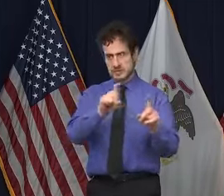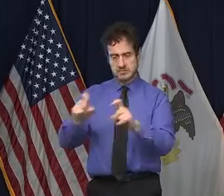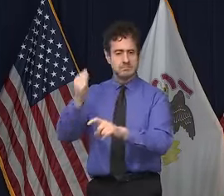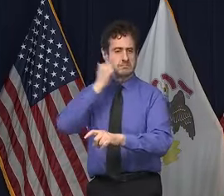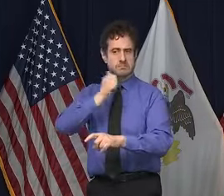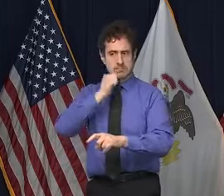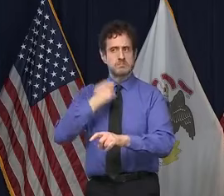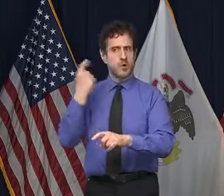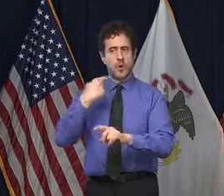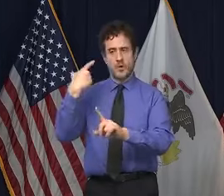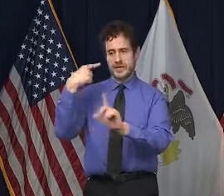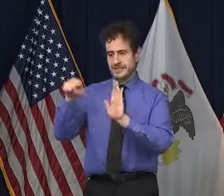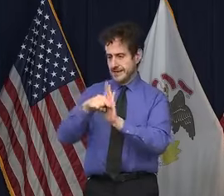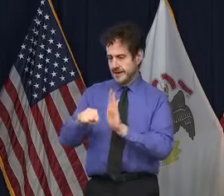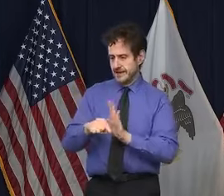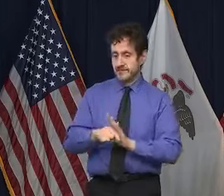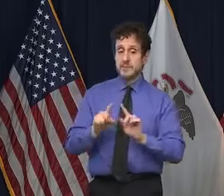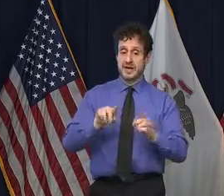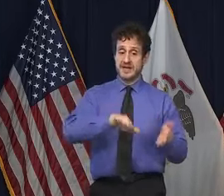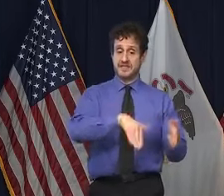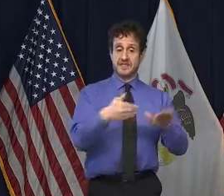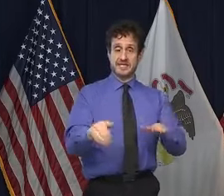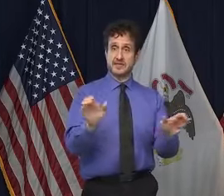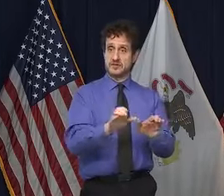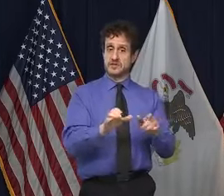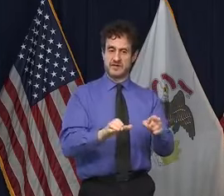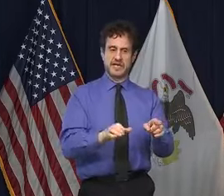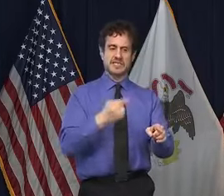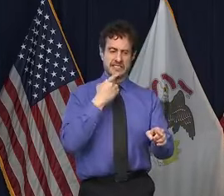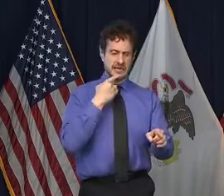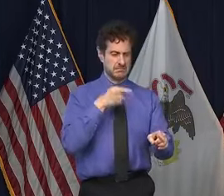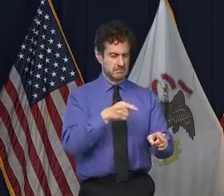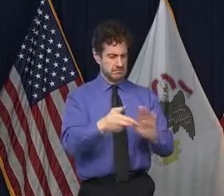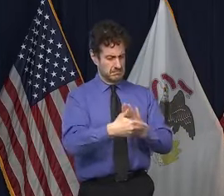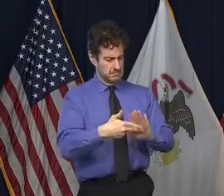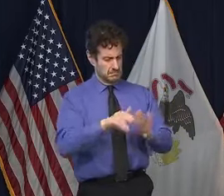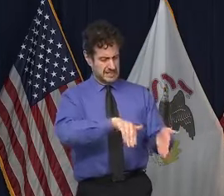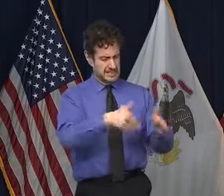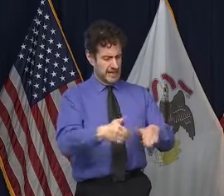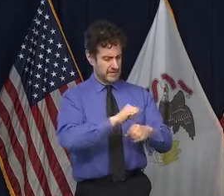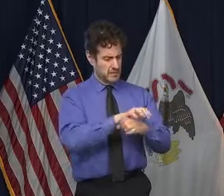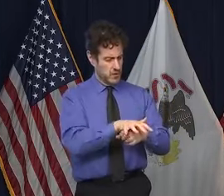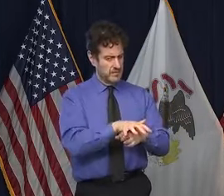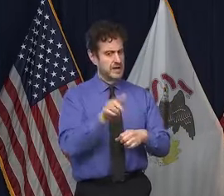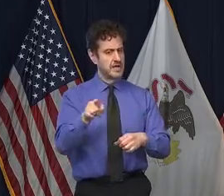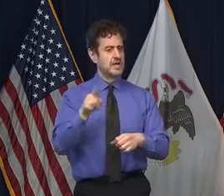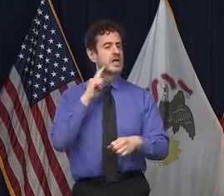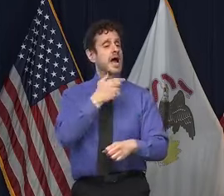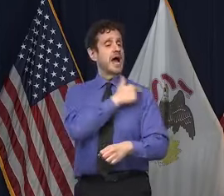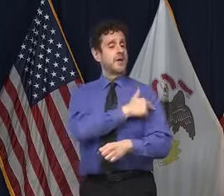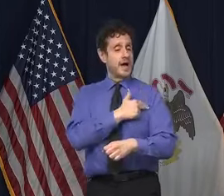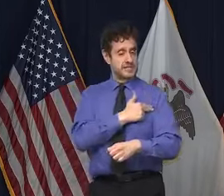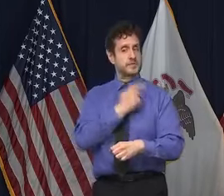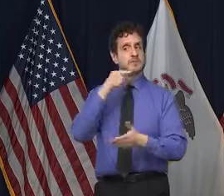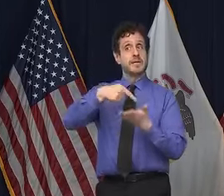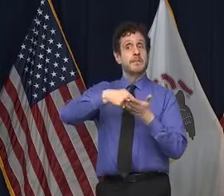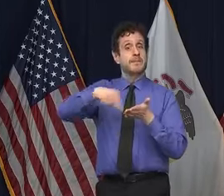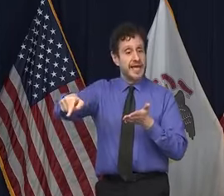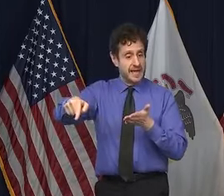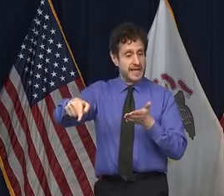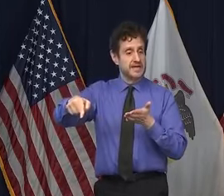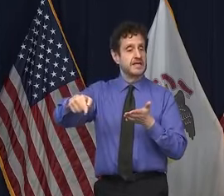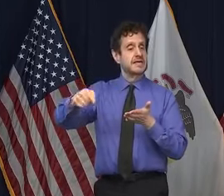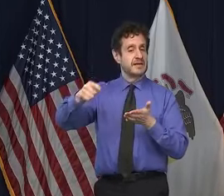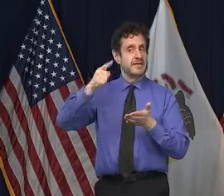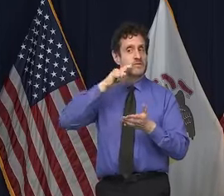coming back negative. Yet on her death certificate, she's said to have died from COVID. Are hospitals getting paid in capital letters as a